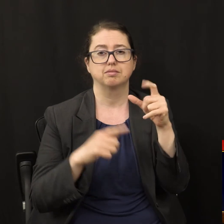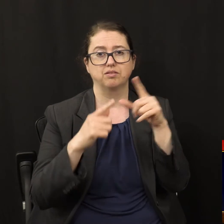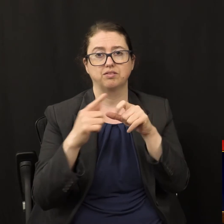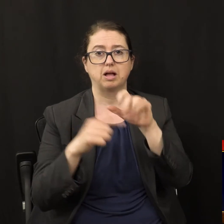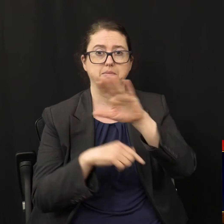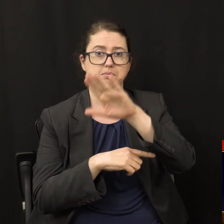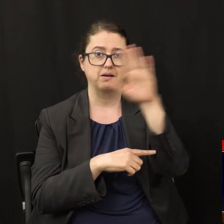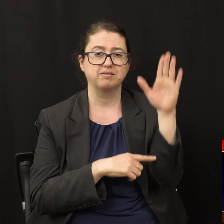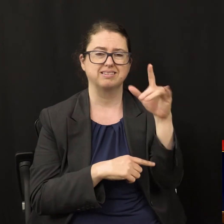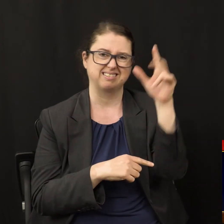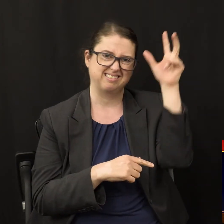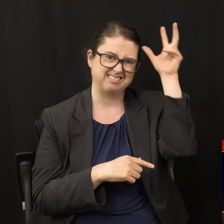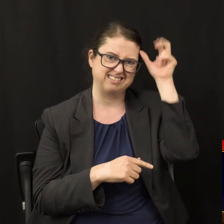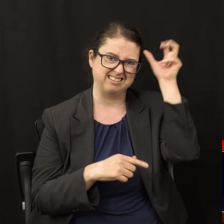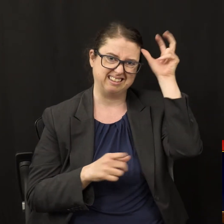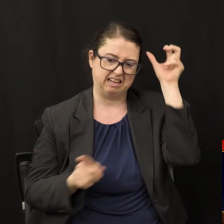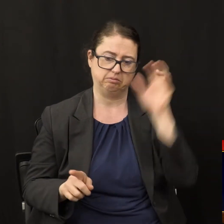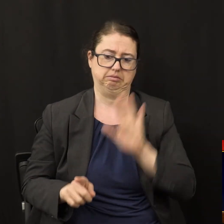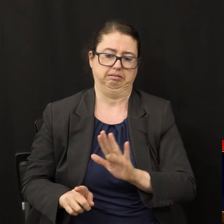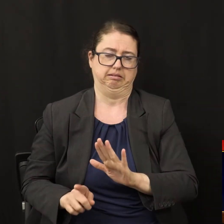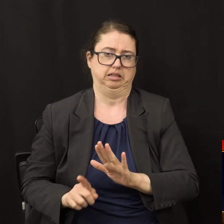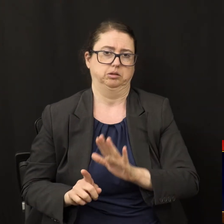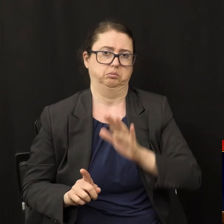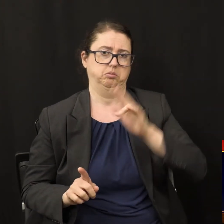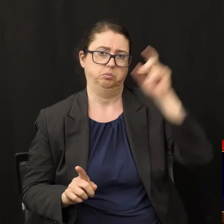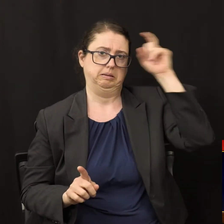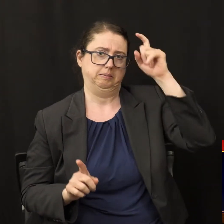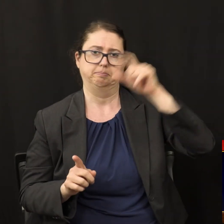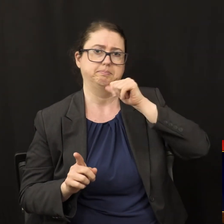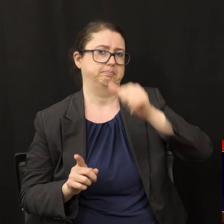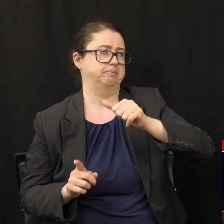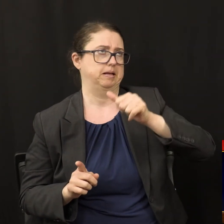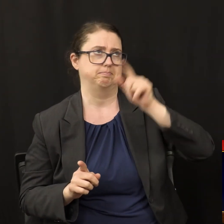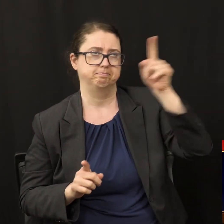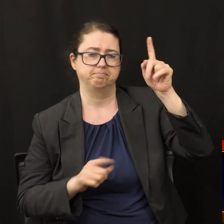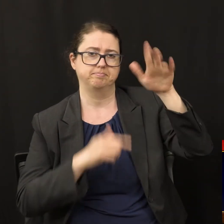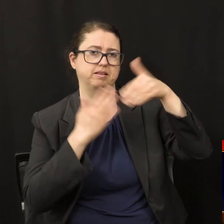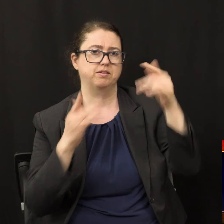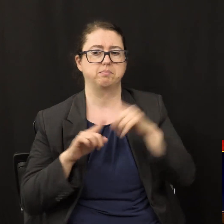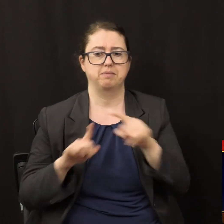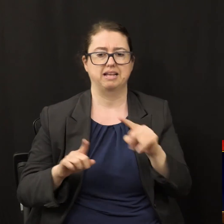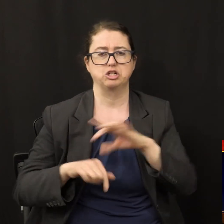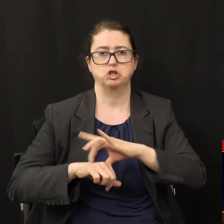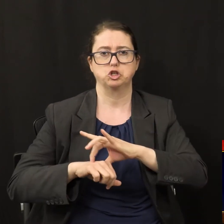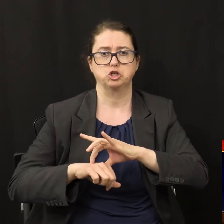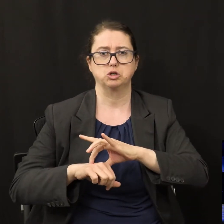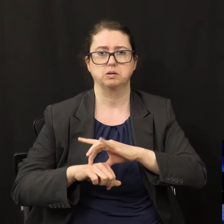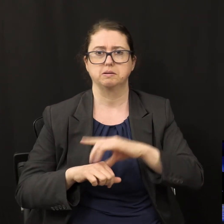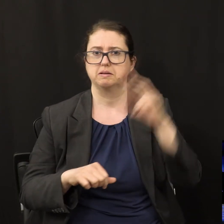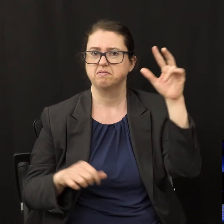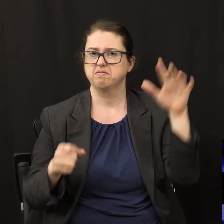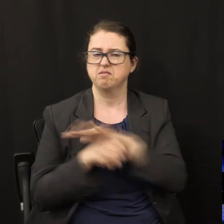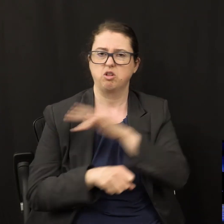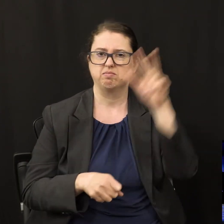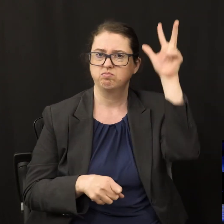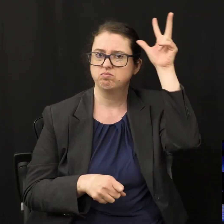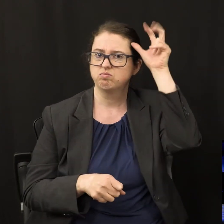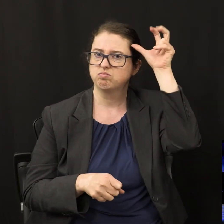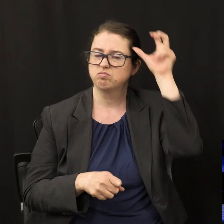Satan's wisdom that is, but is earthly, sensual, demonic. So, whatever doesn't come